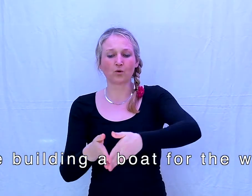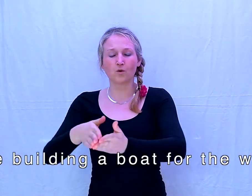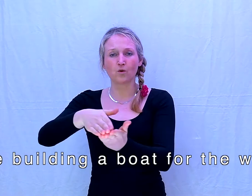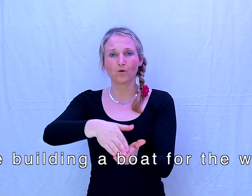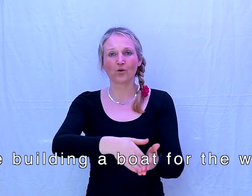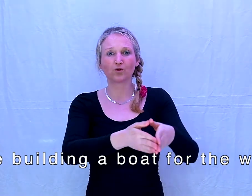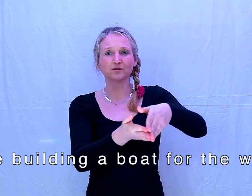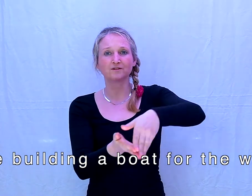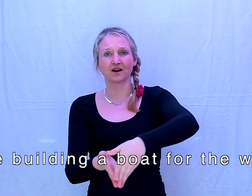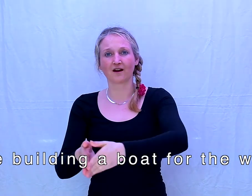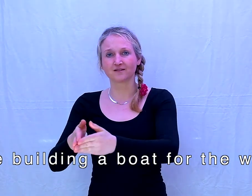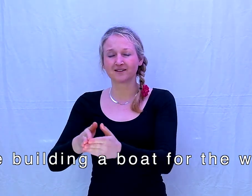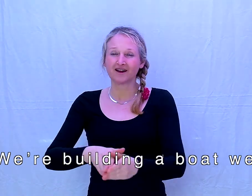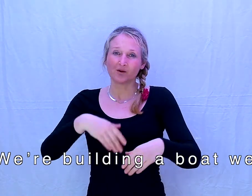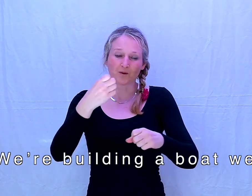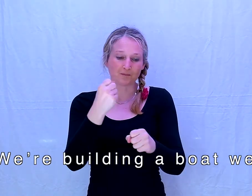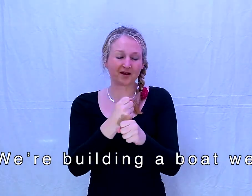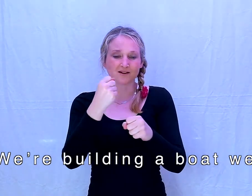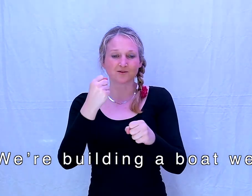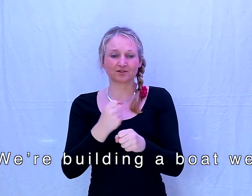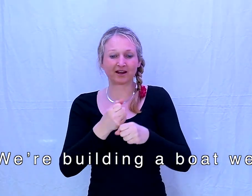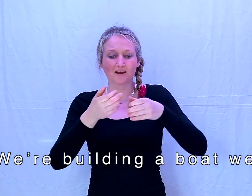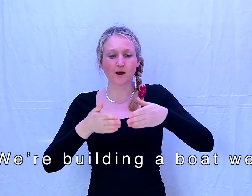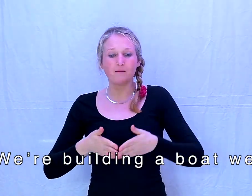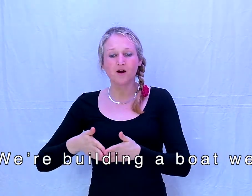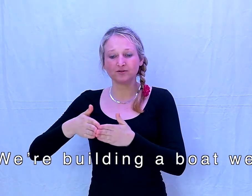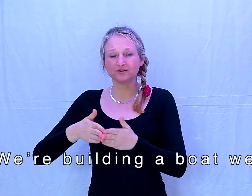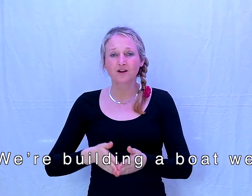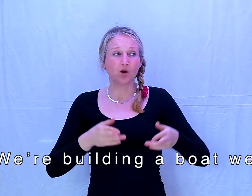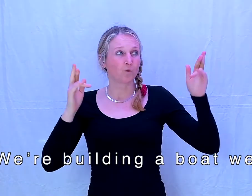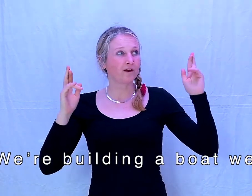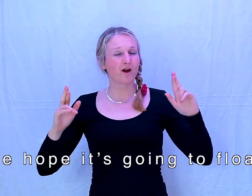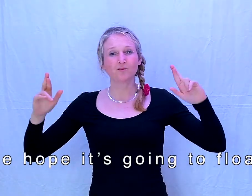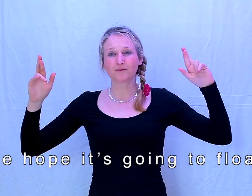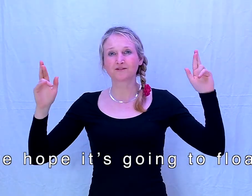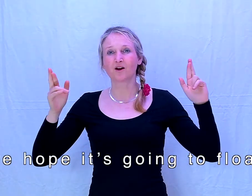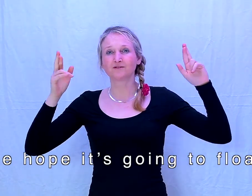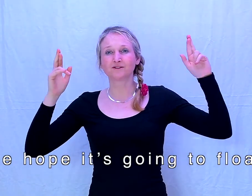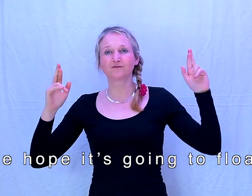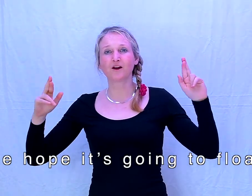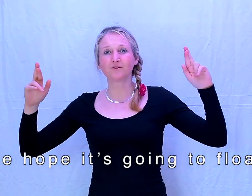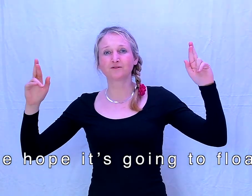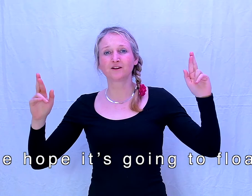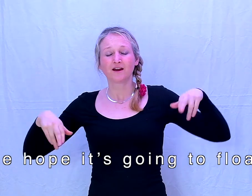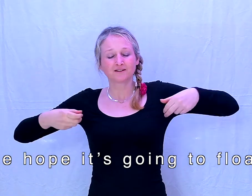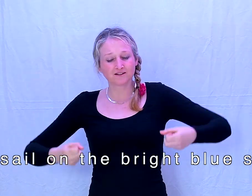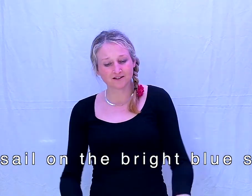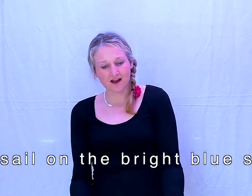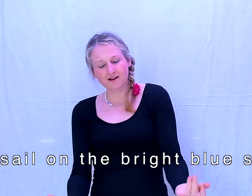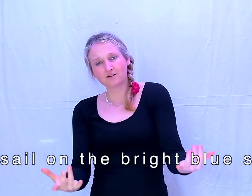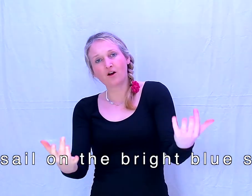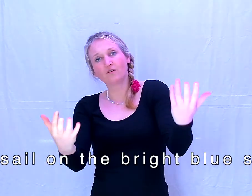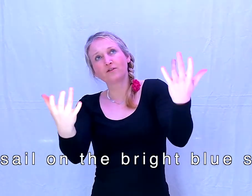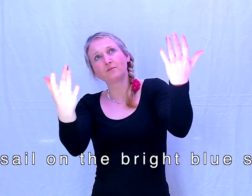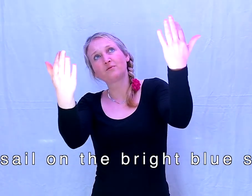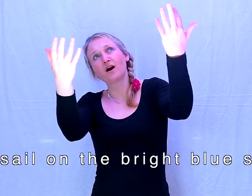water. We're building a boat, we hope it's going to float, to sail on the bright